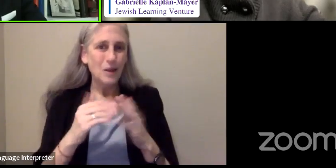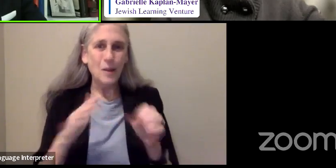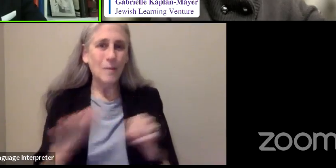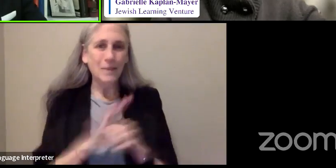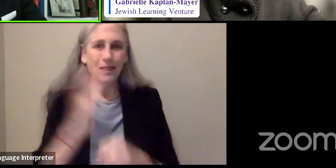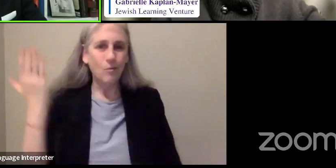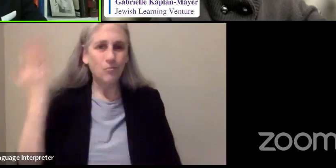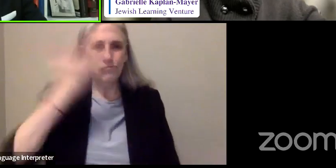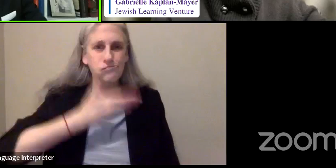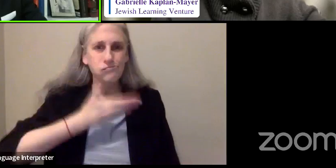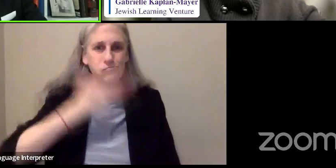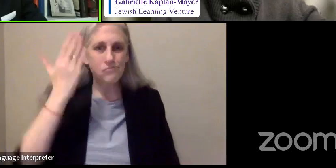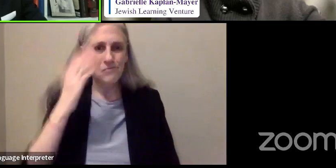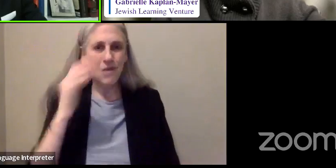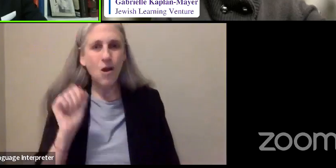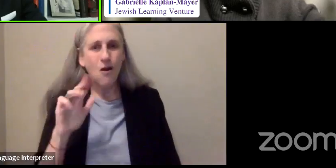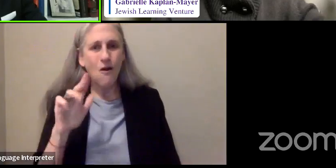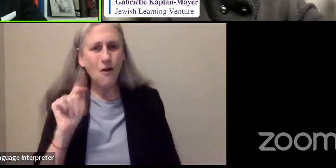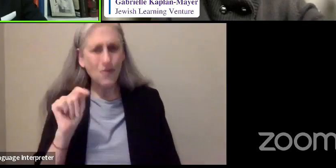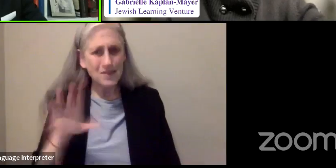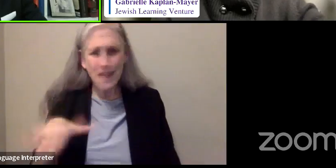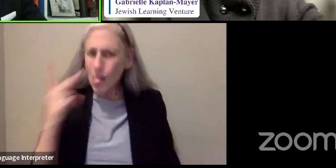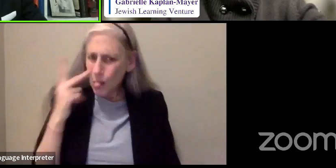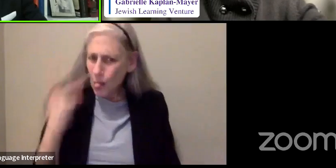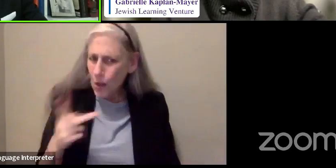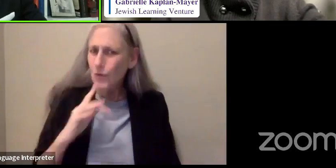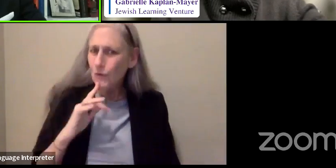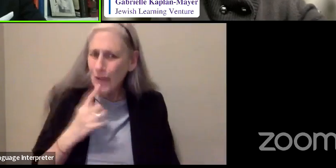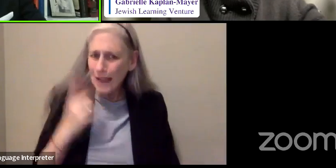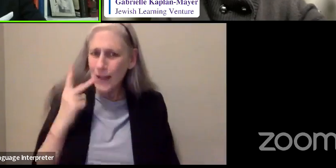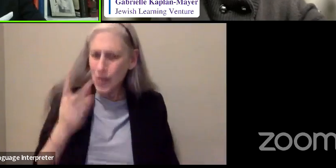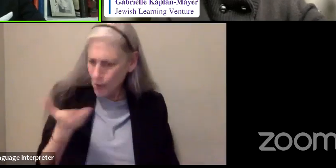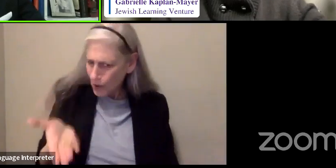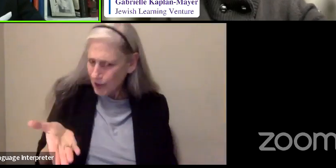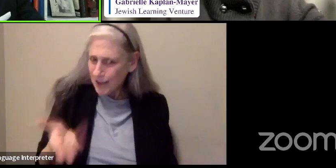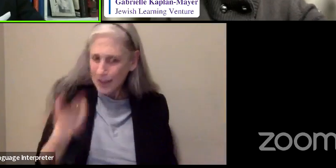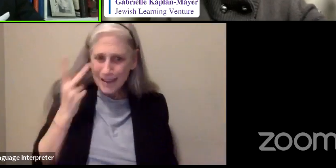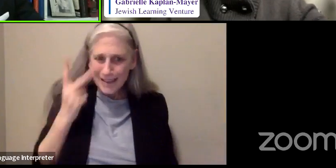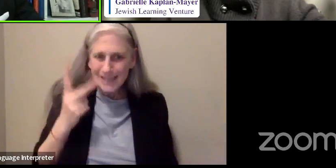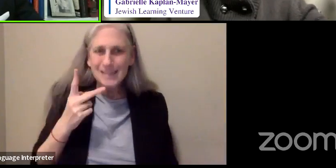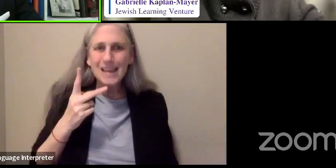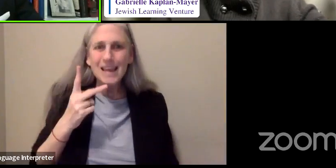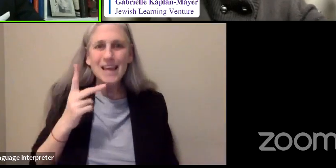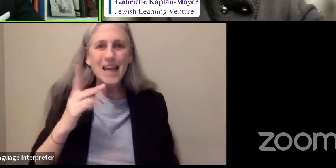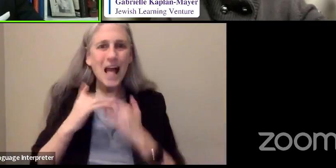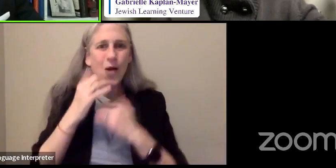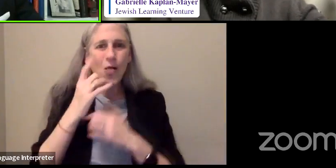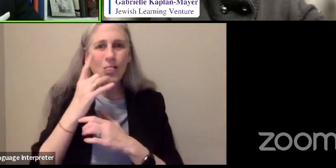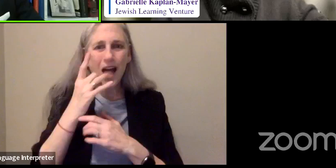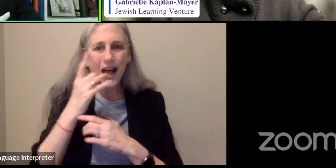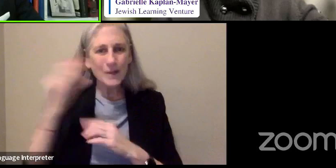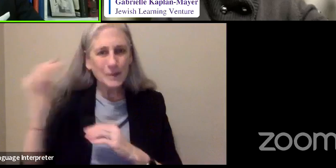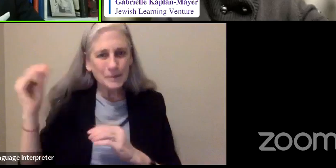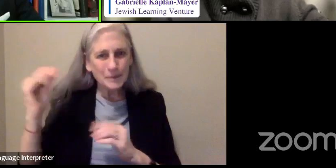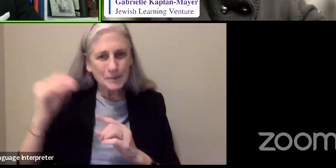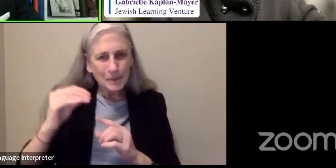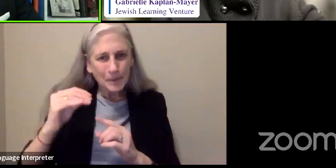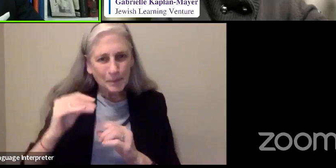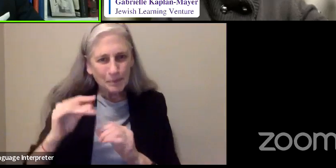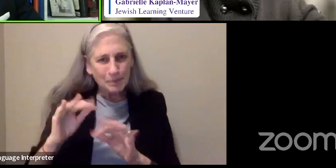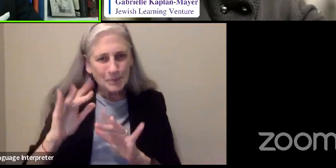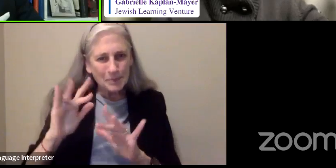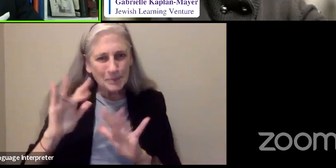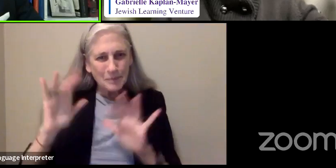And he said, now look at this seriously, Sam. Do you see how the light illuminates the beauty and